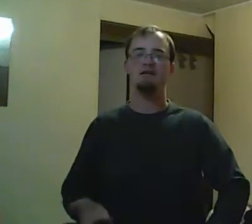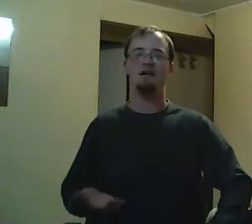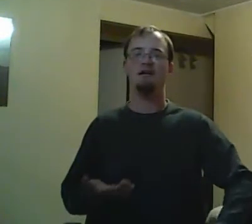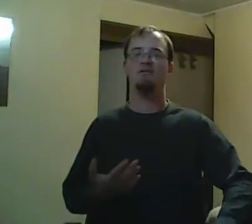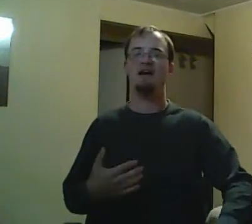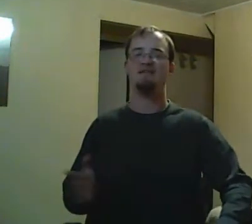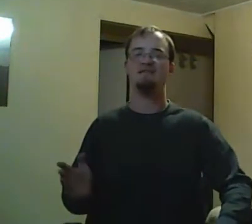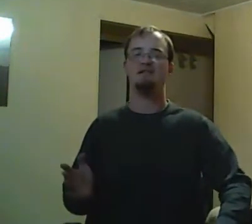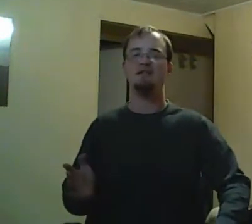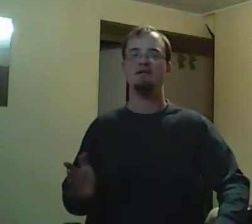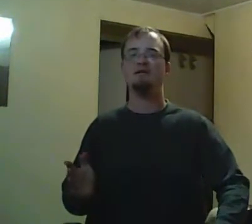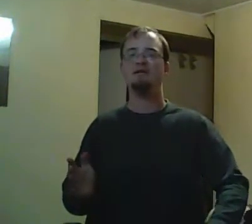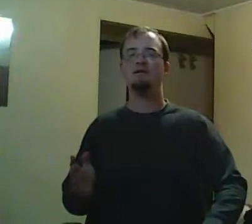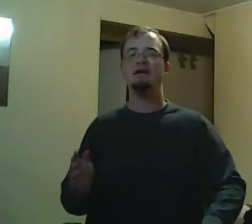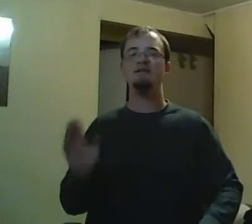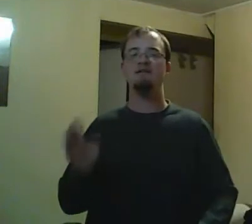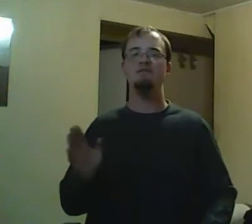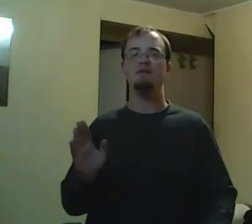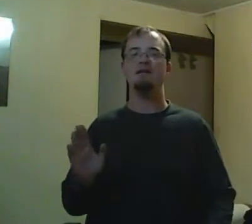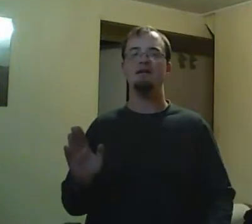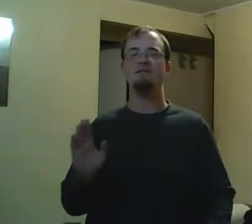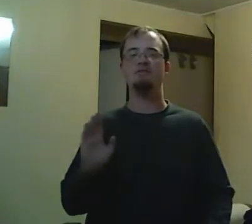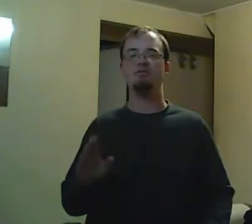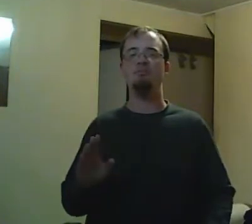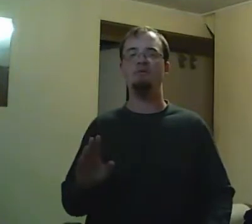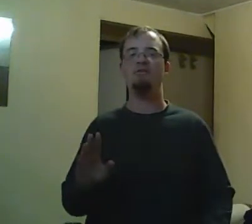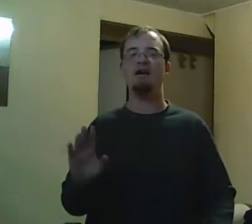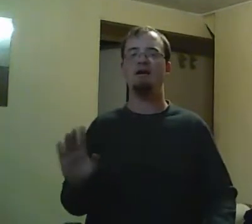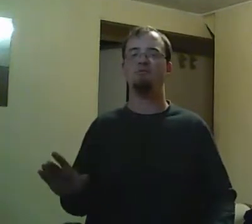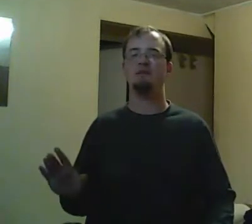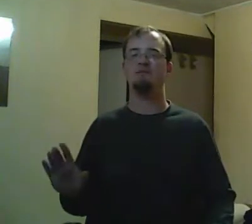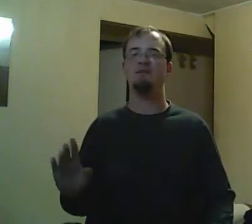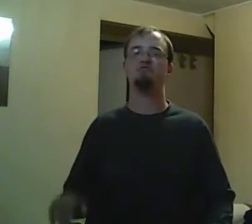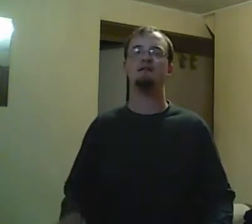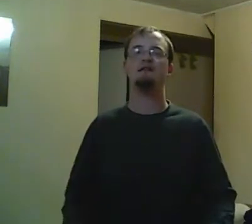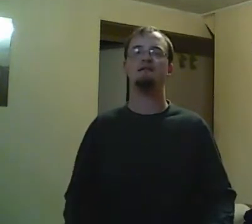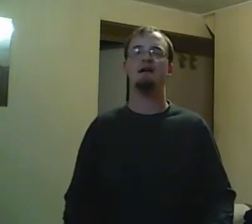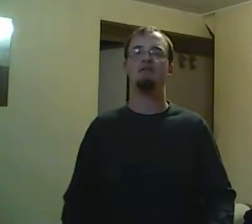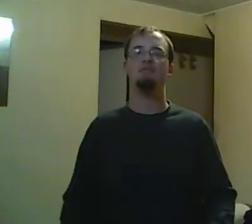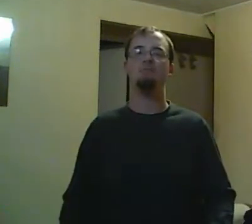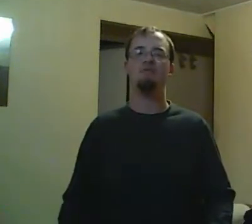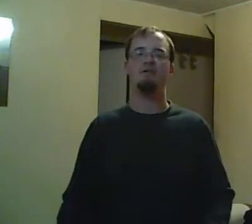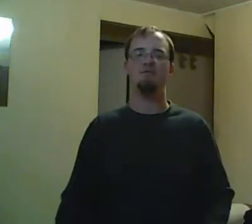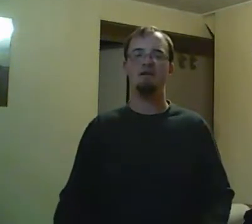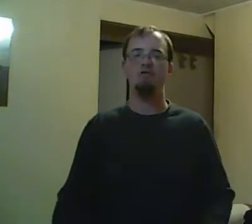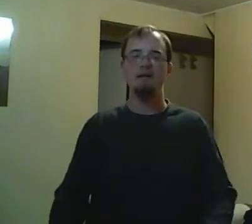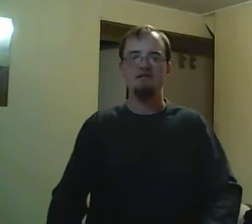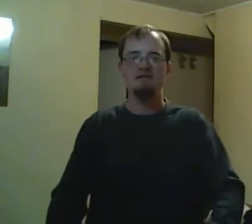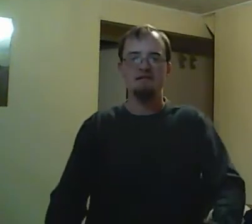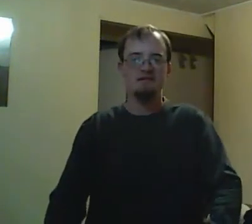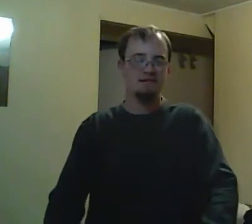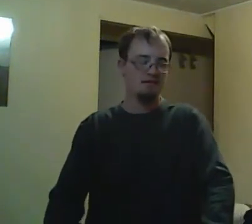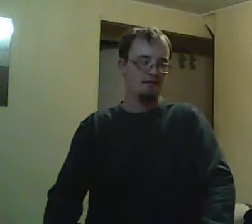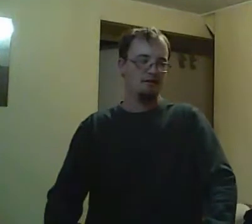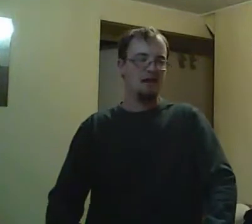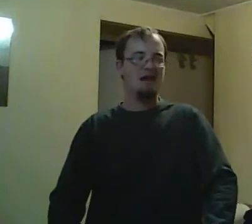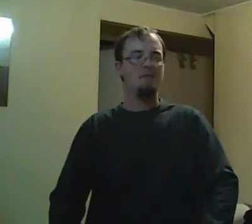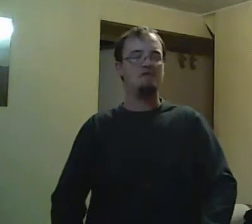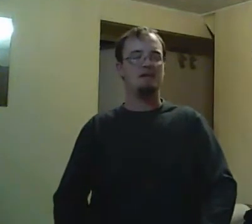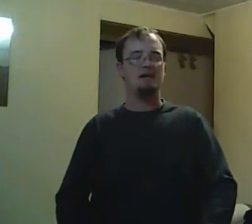shows would have done that anyway. I think the game show would have done it anyway. I mean, if they didn't have the tiebreaker round, how the heck was the pain